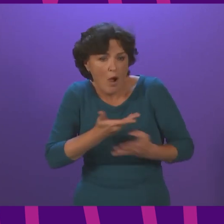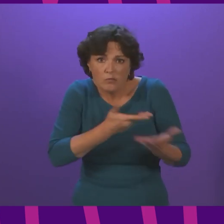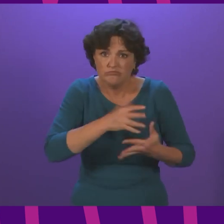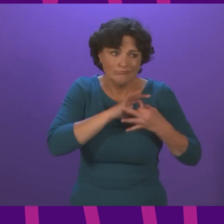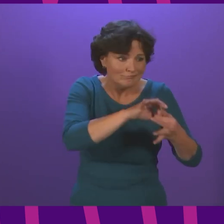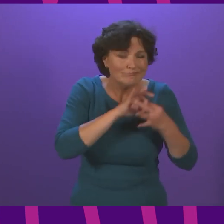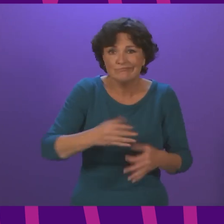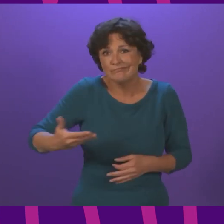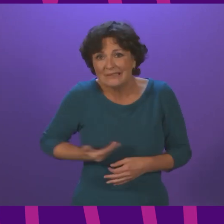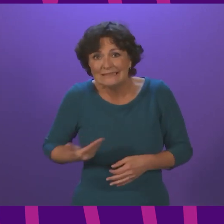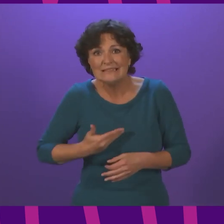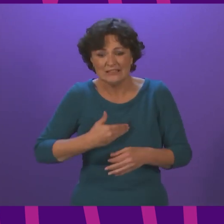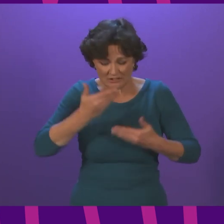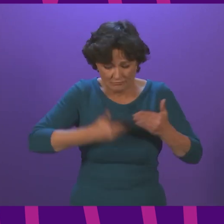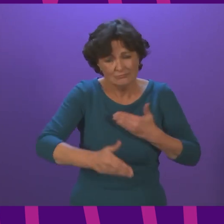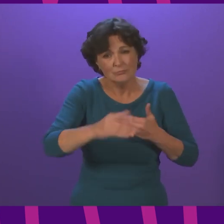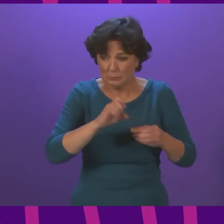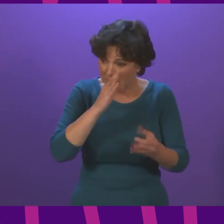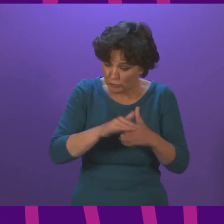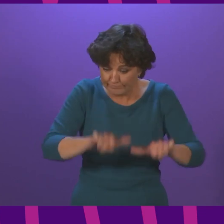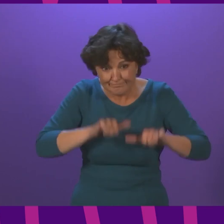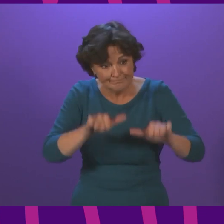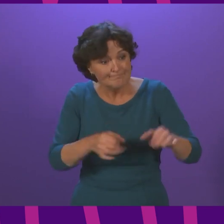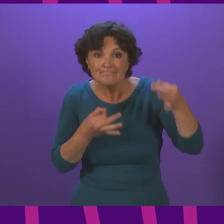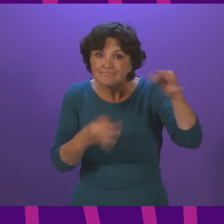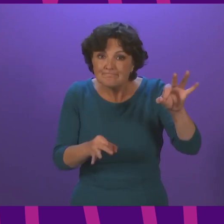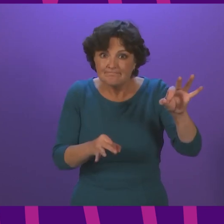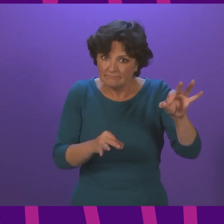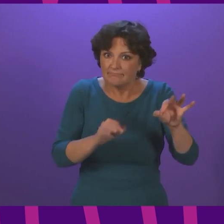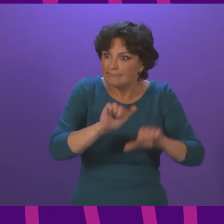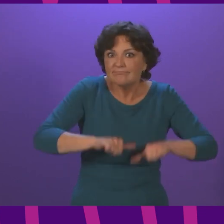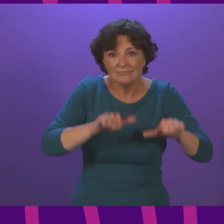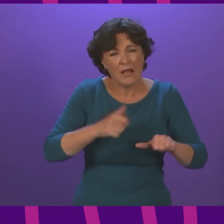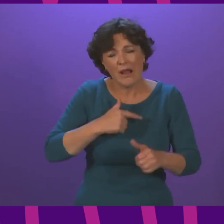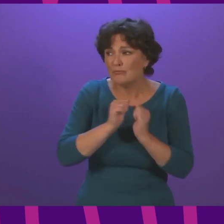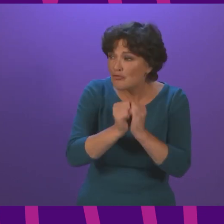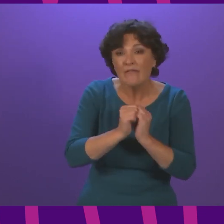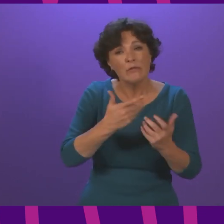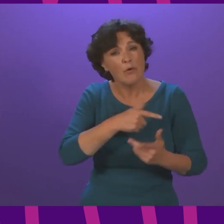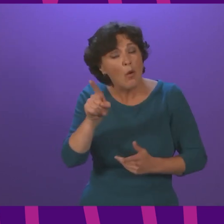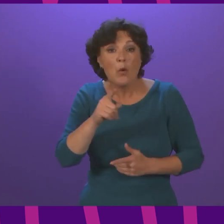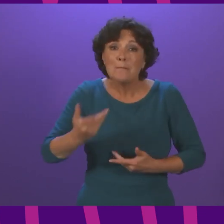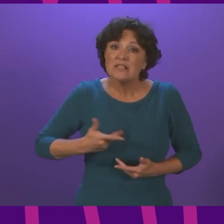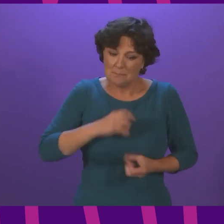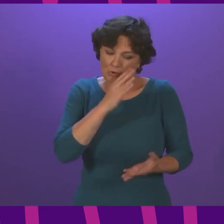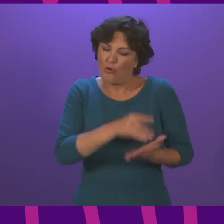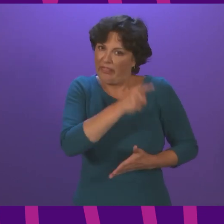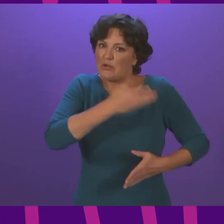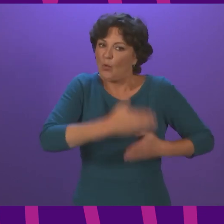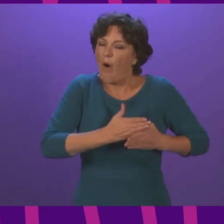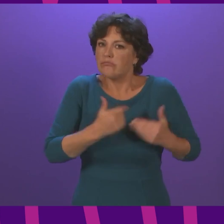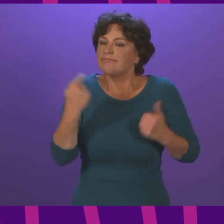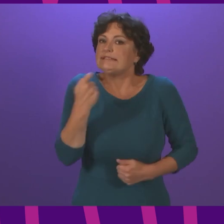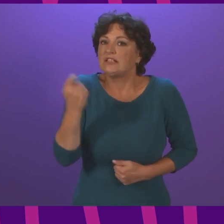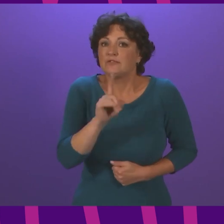to the certification scheme and I remain grateful to them for everything they are doing to help ensure that it works effectively. The final point I want to make